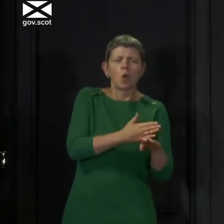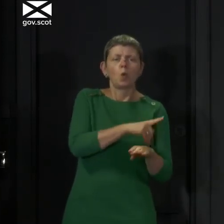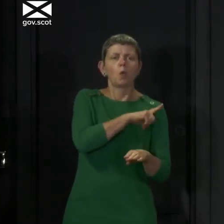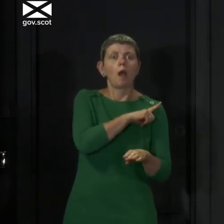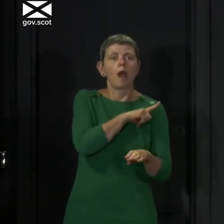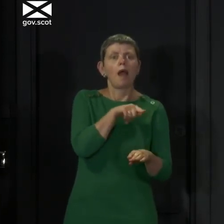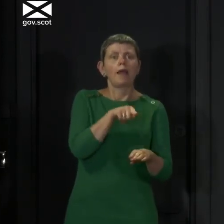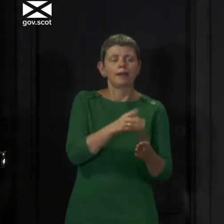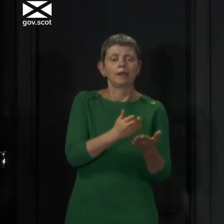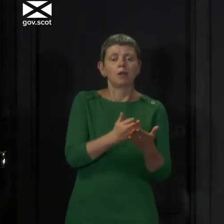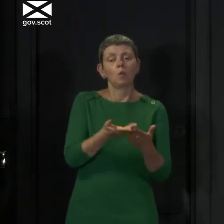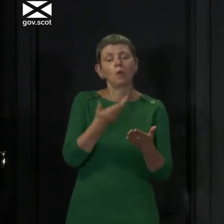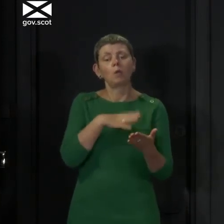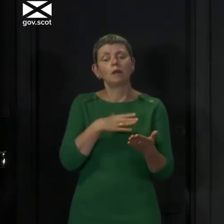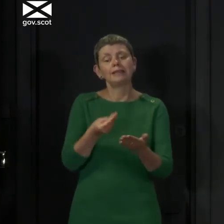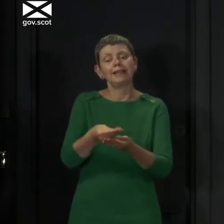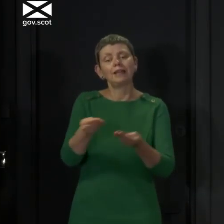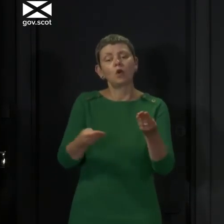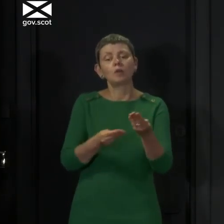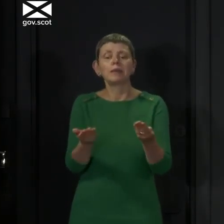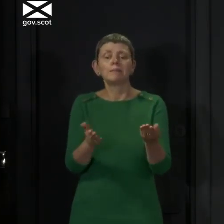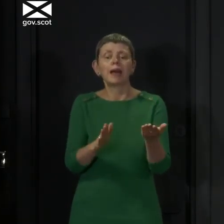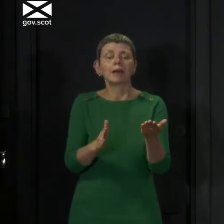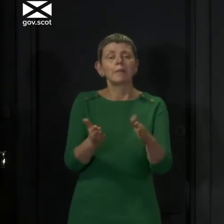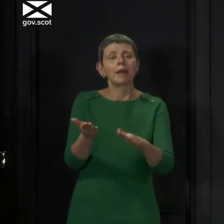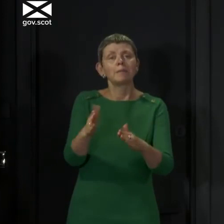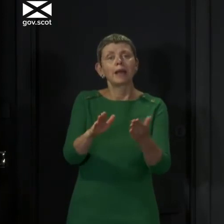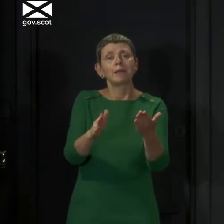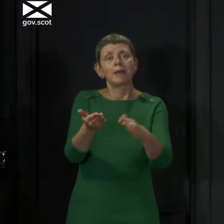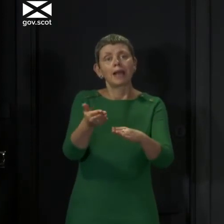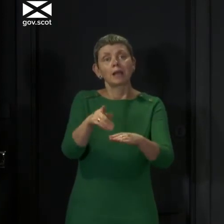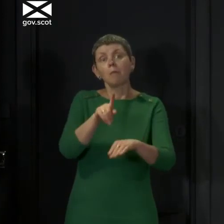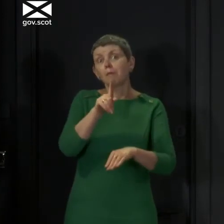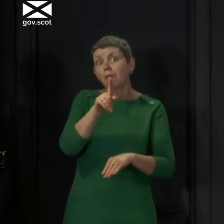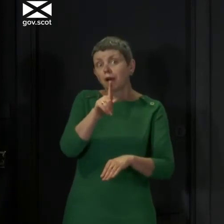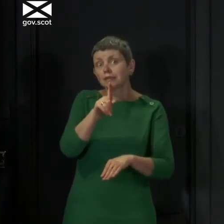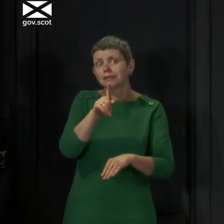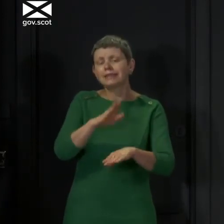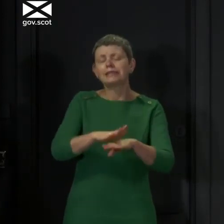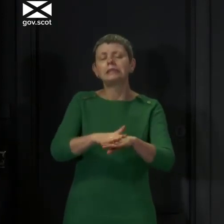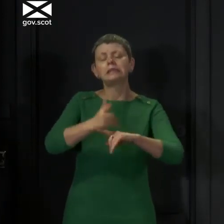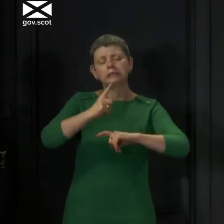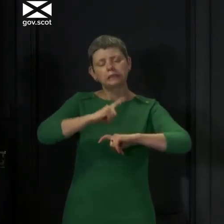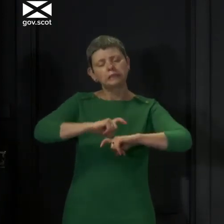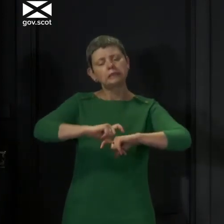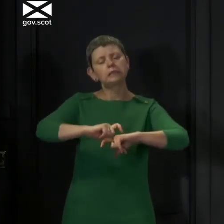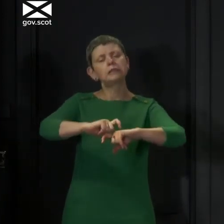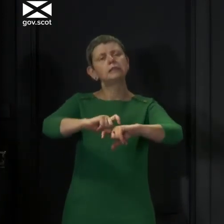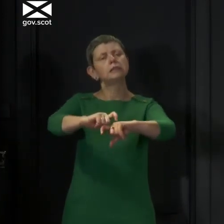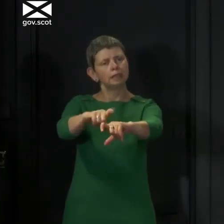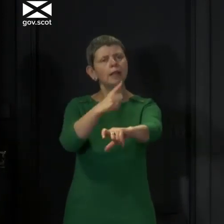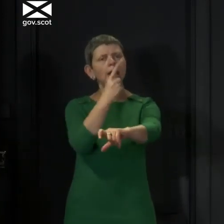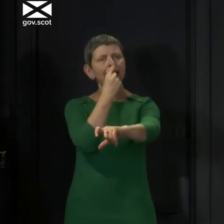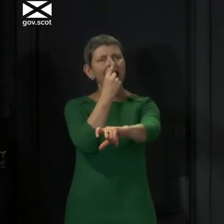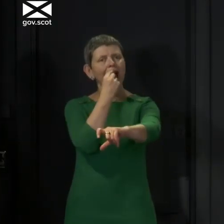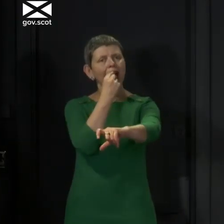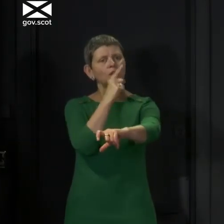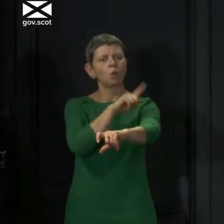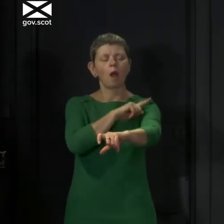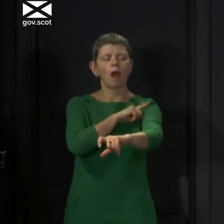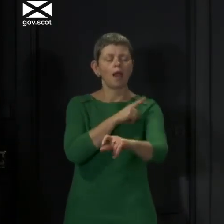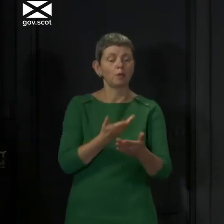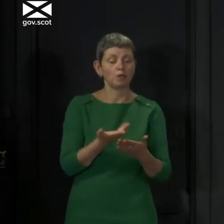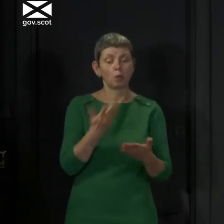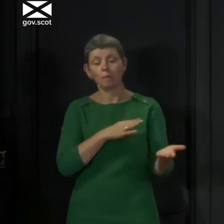economy up in a sustainable way that doesn't have us a month, three months, six months from now having to go back the way and close down